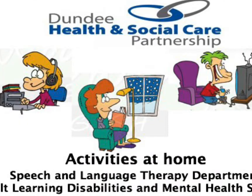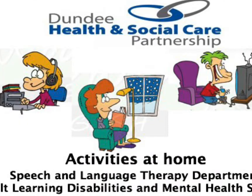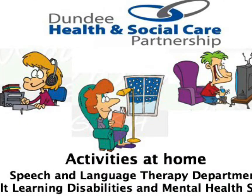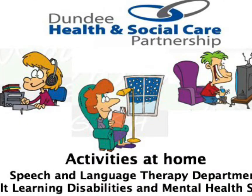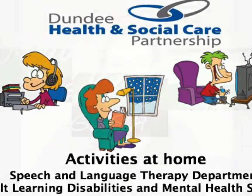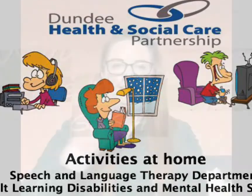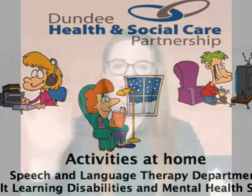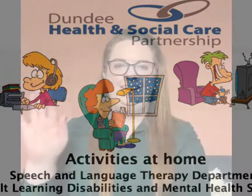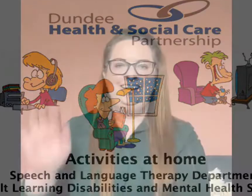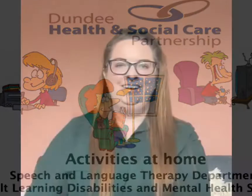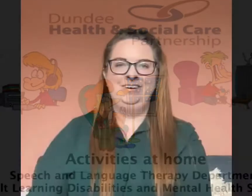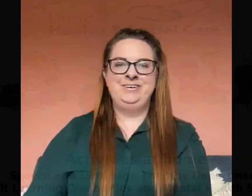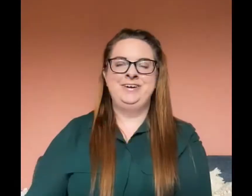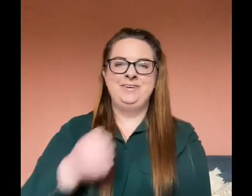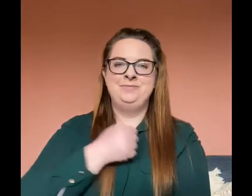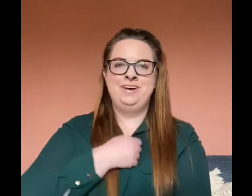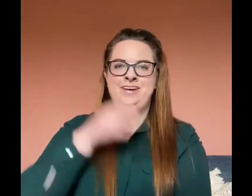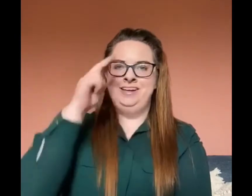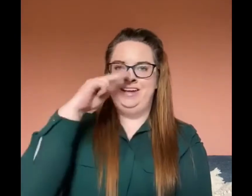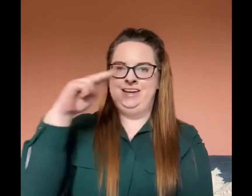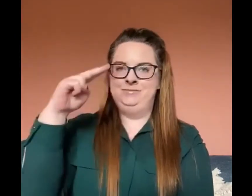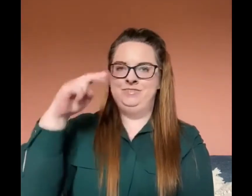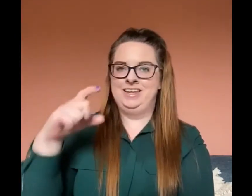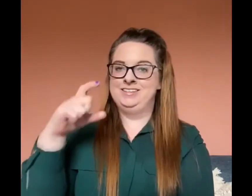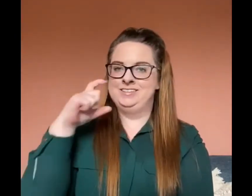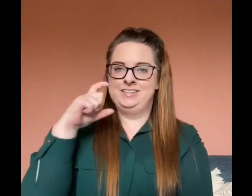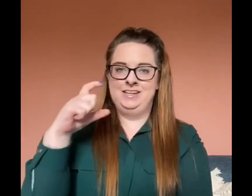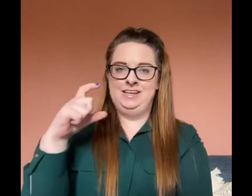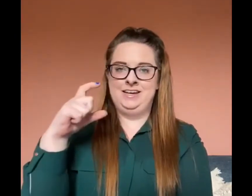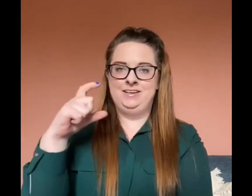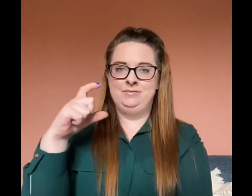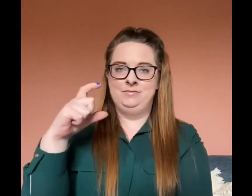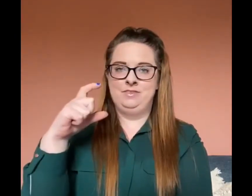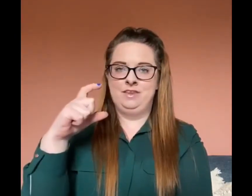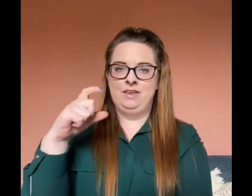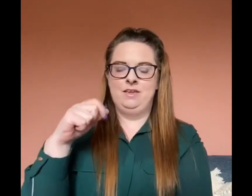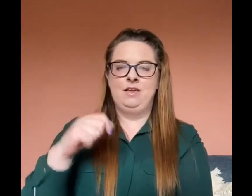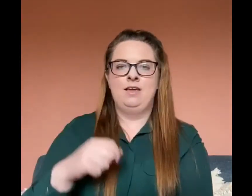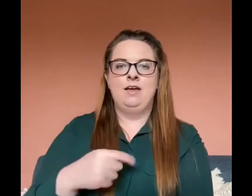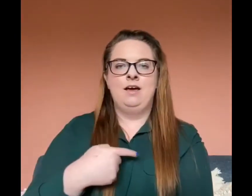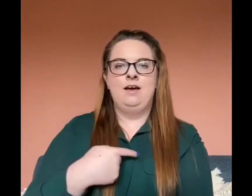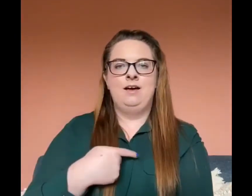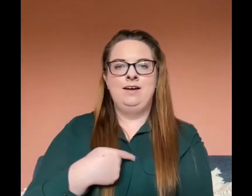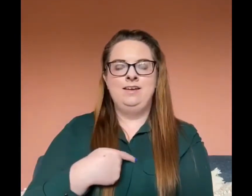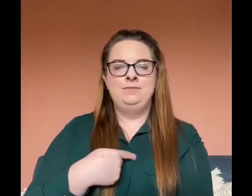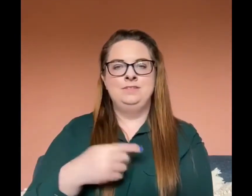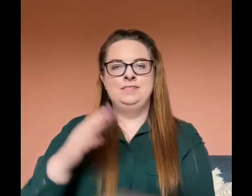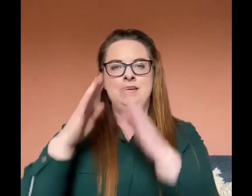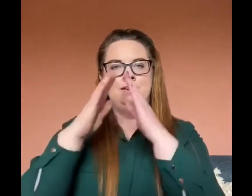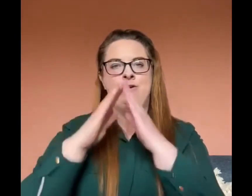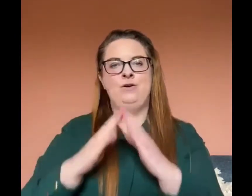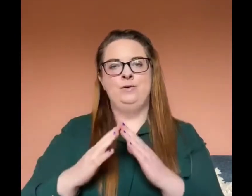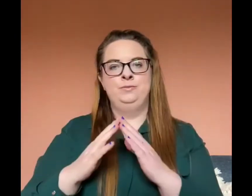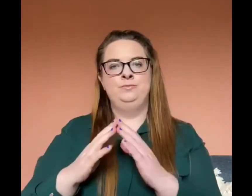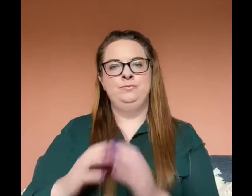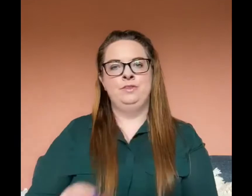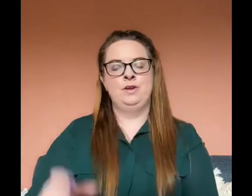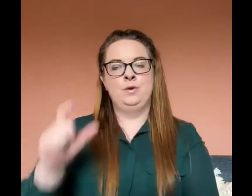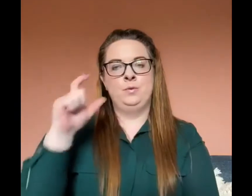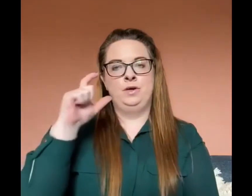Hello, my name is Selina. I have been staying home while